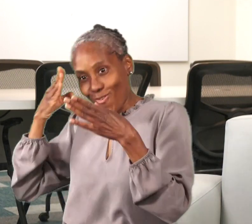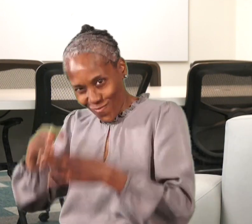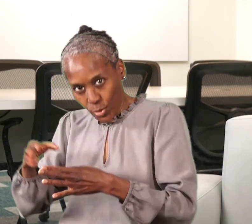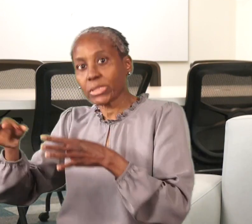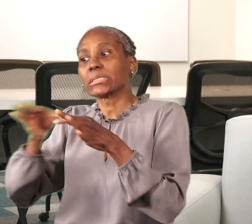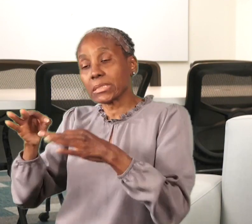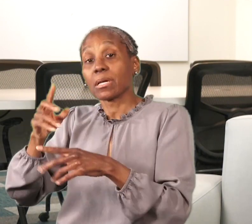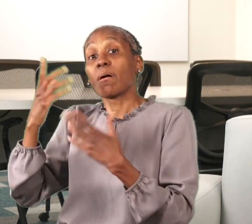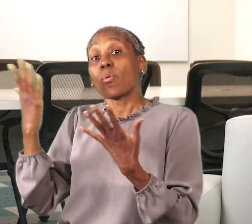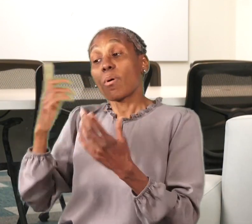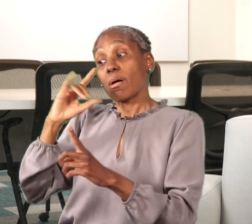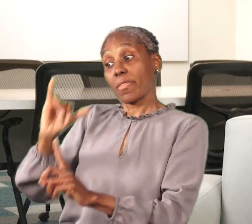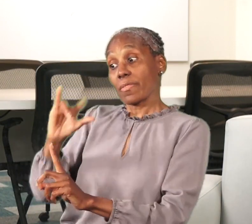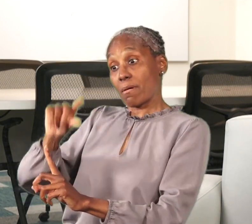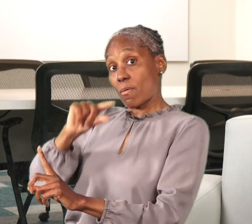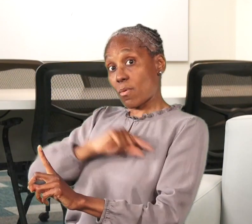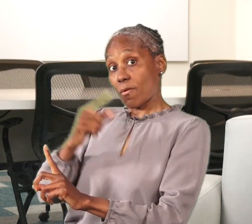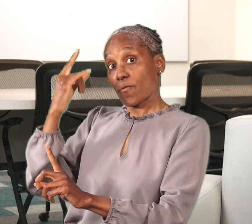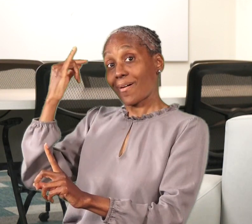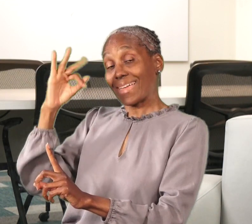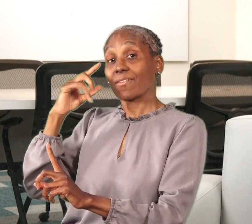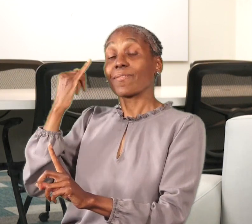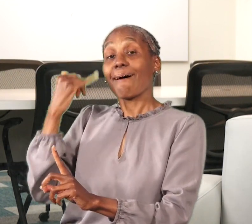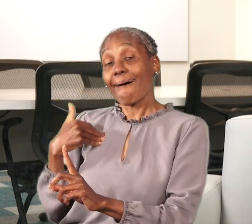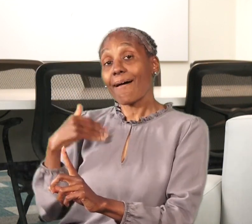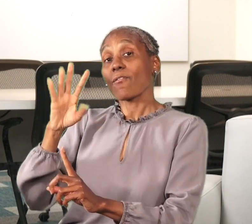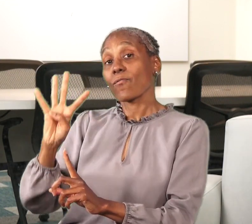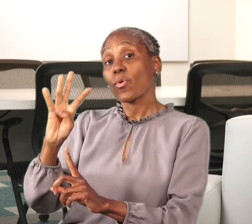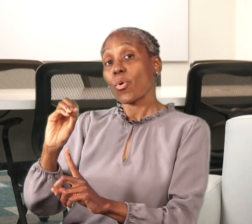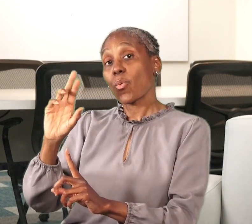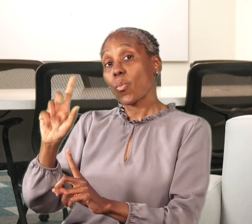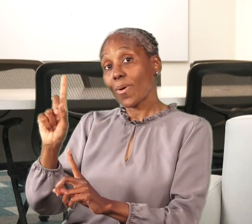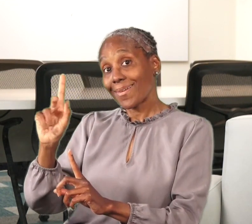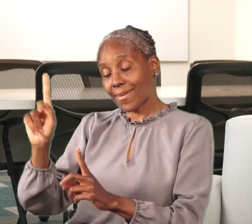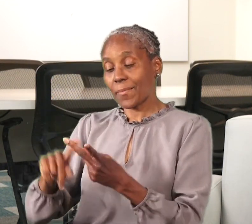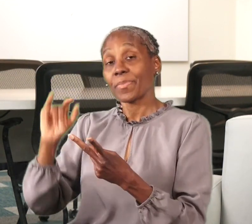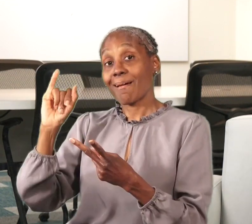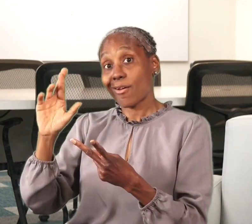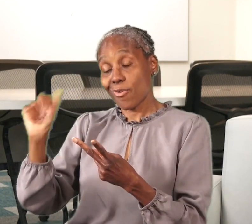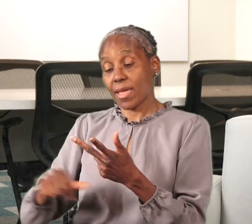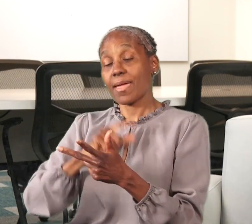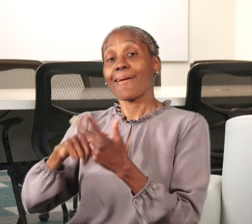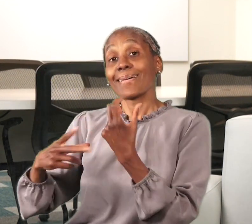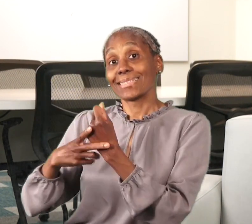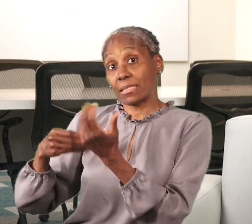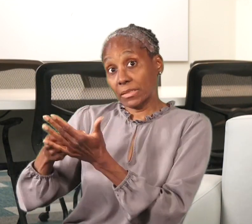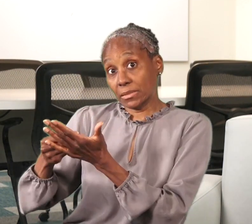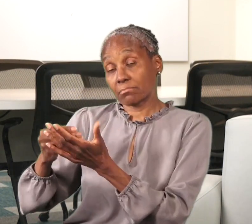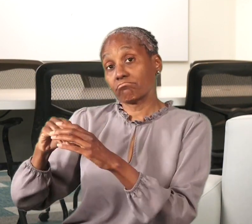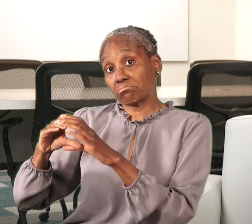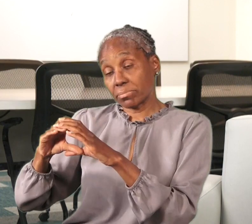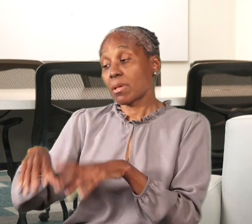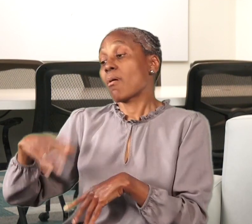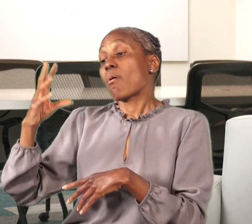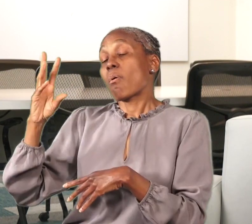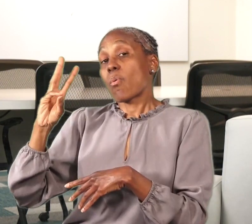policy. The assets that they will count when considering the extra help program eligibility are a 401k,